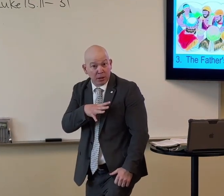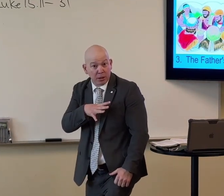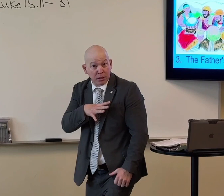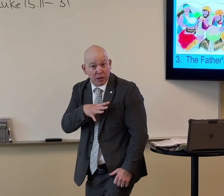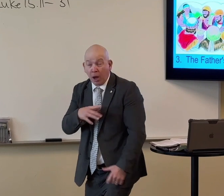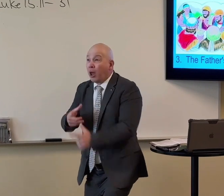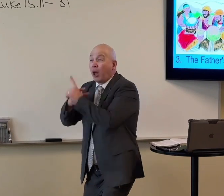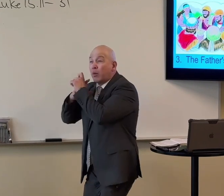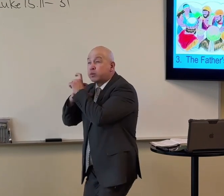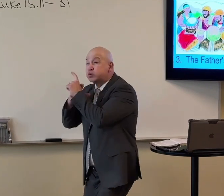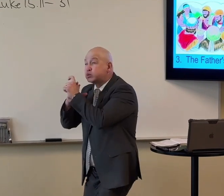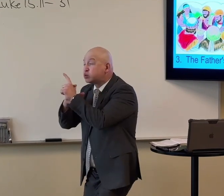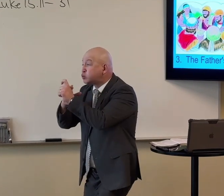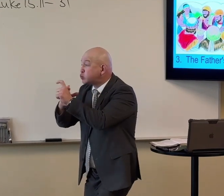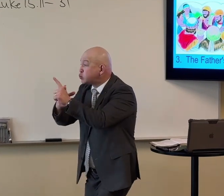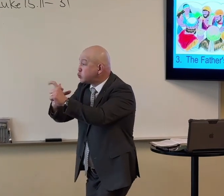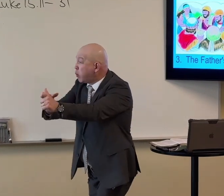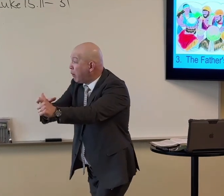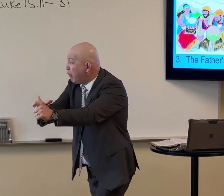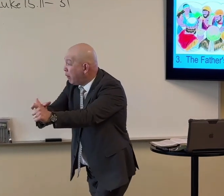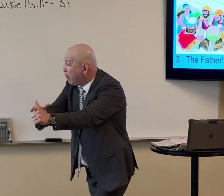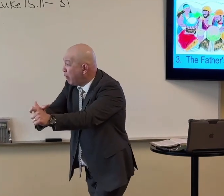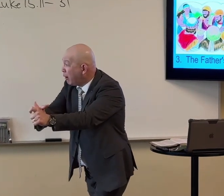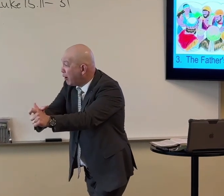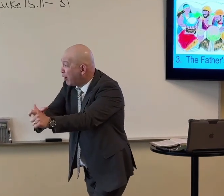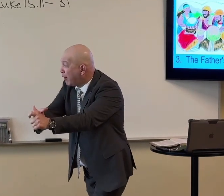You know. His is an old man. And he ran.